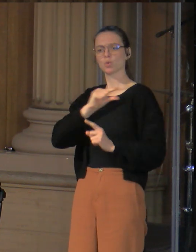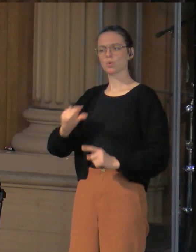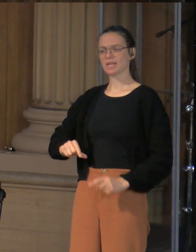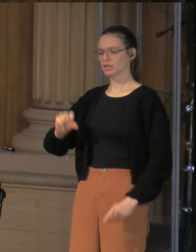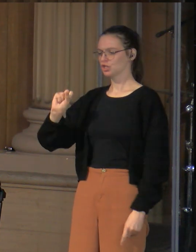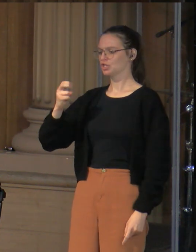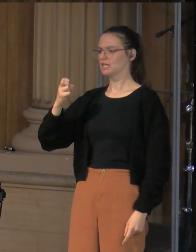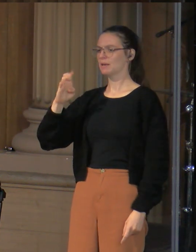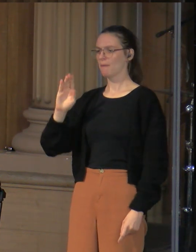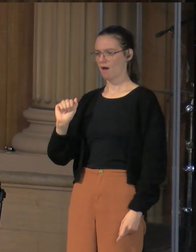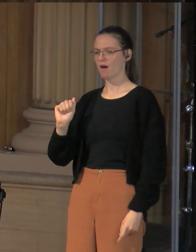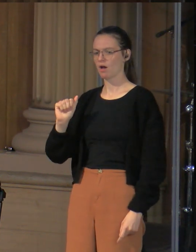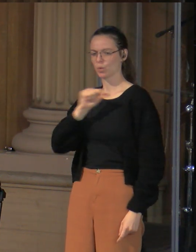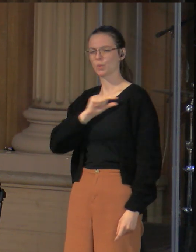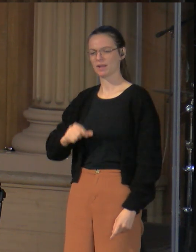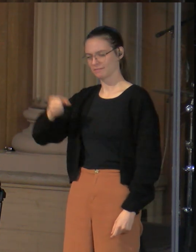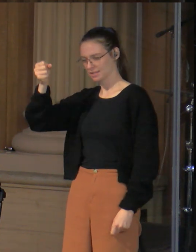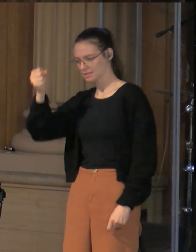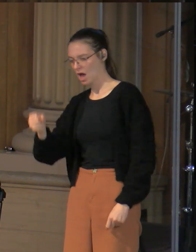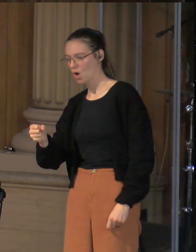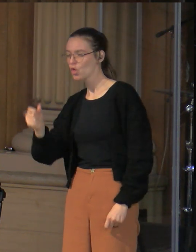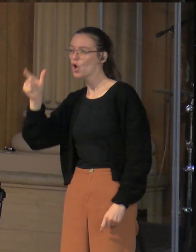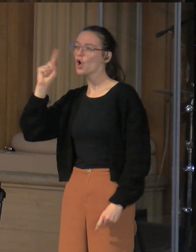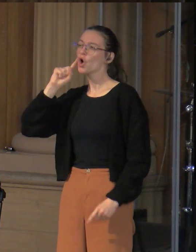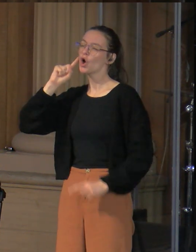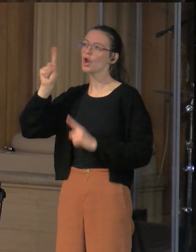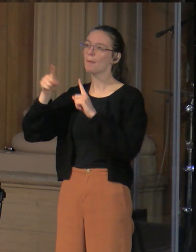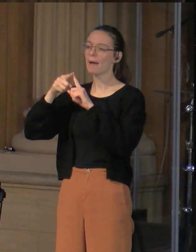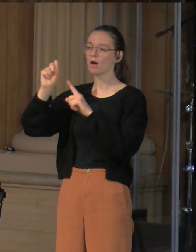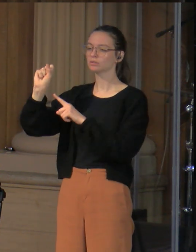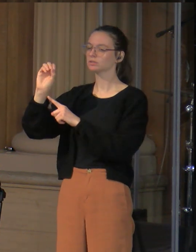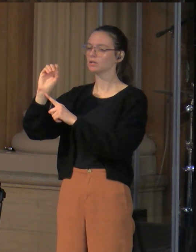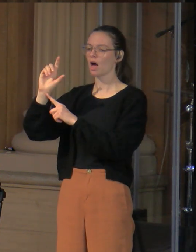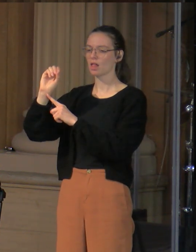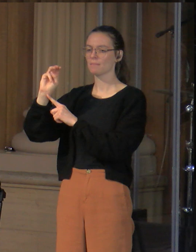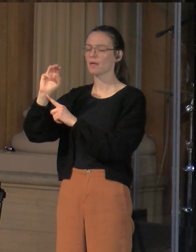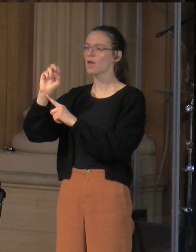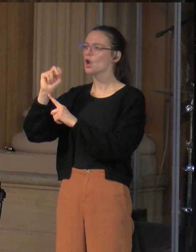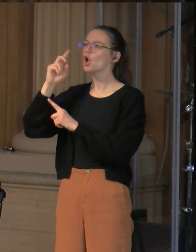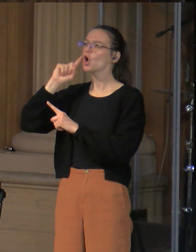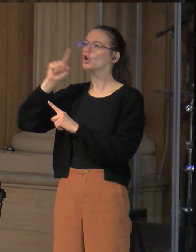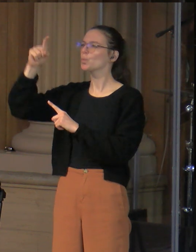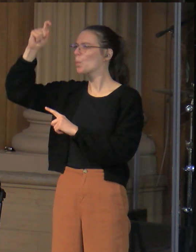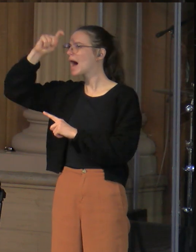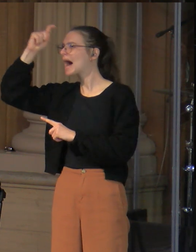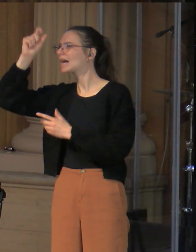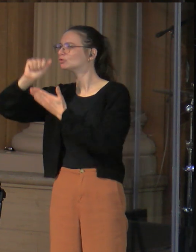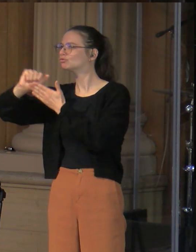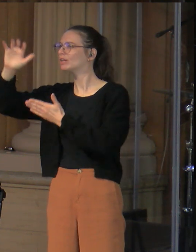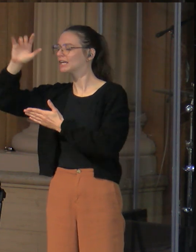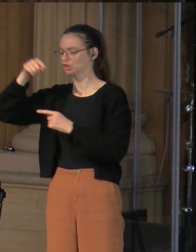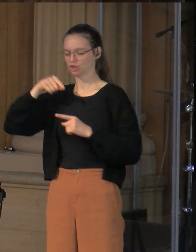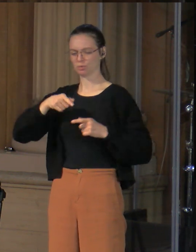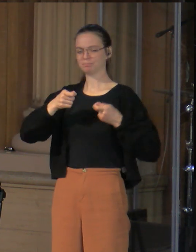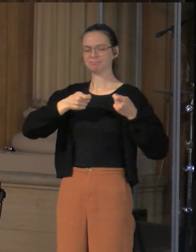wise and heard that Solomon was rich, and she was reigning over a territory that was probably in Yemen and then across the sea in Ethiopia,